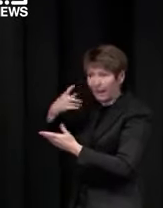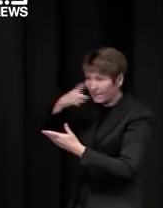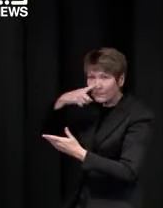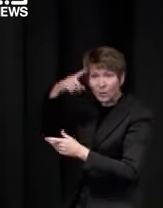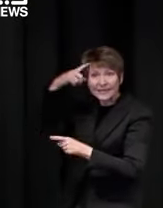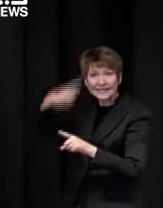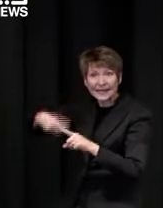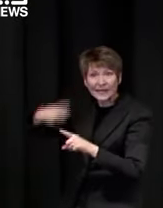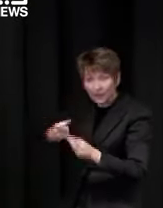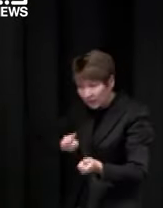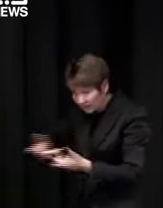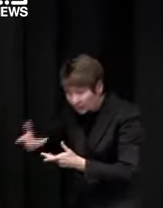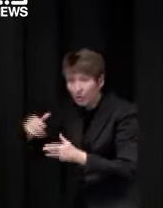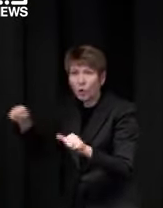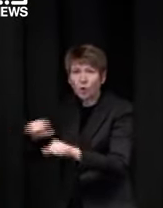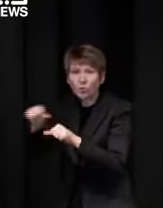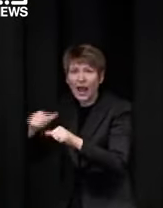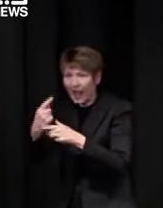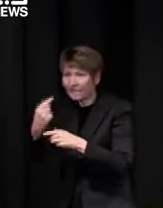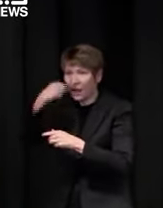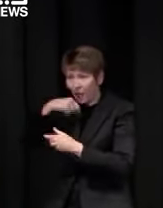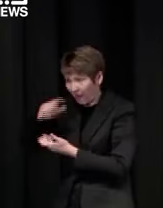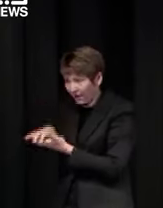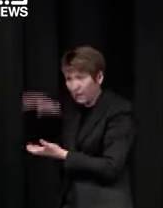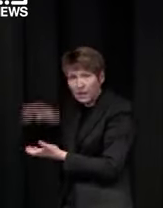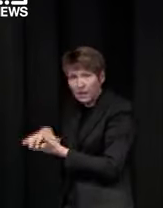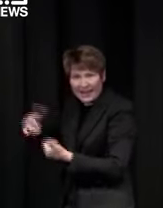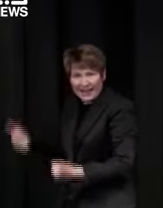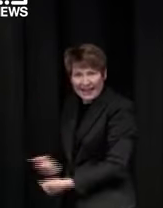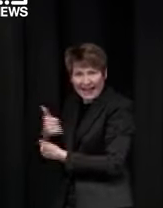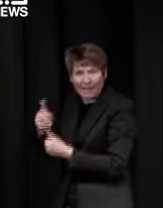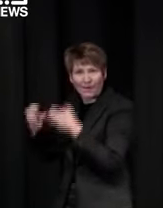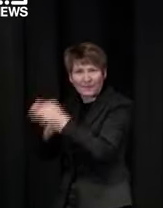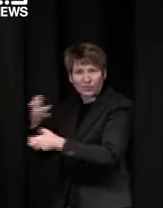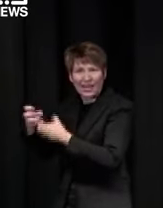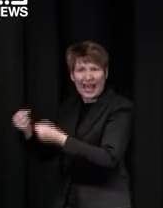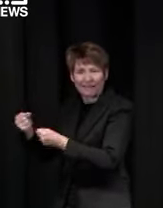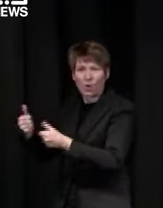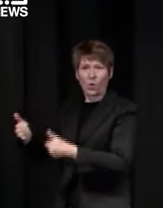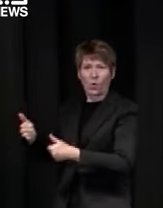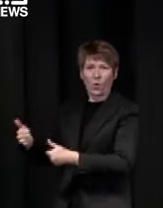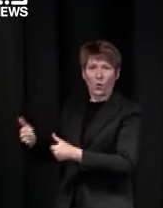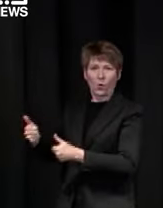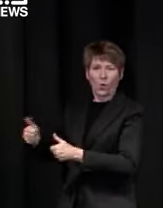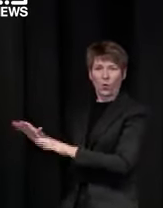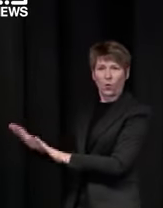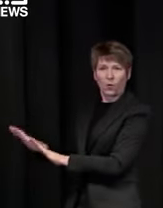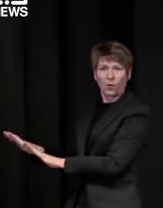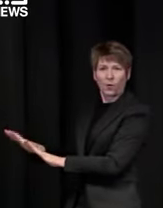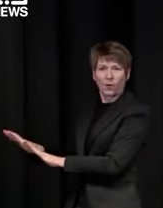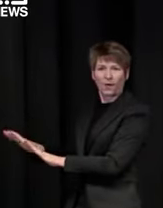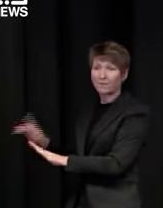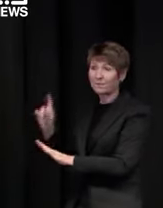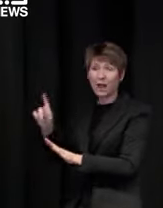very different we're we're a full year on now and the notion of sort of fresh legs and and these whole fatigue issues they're very real